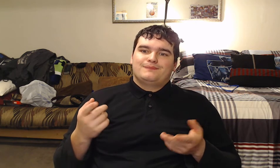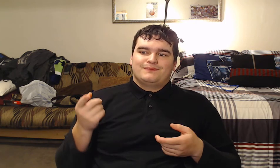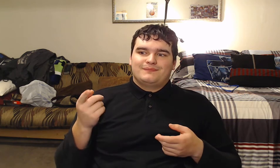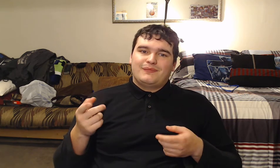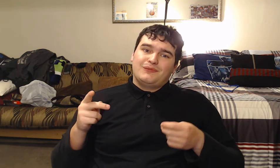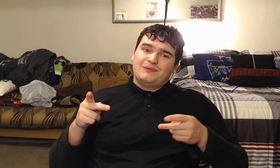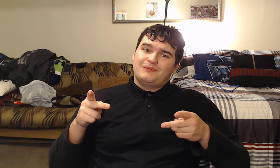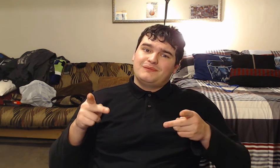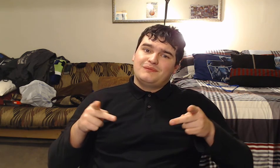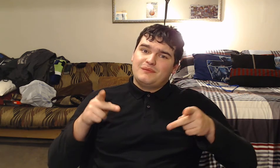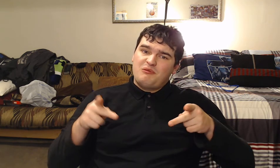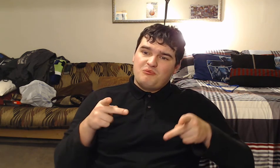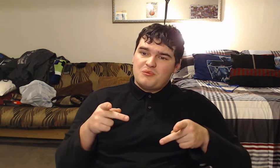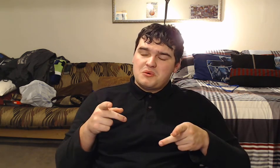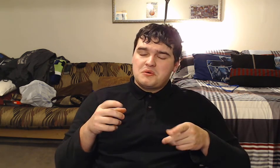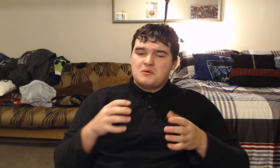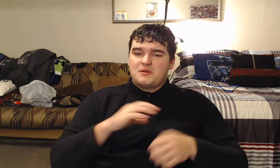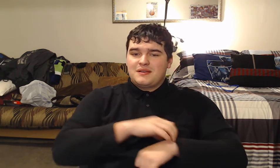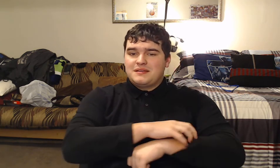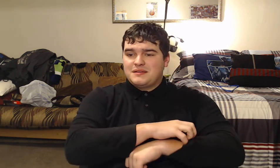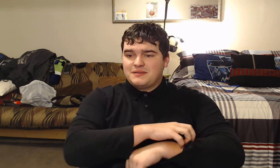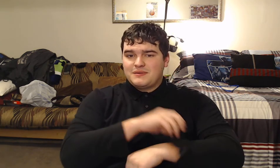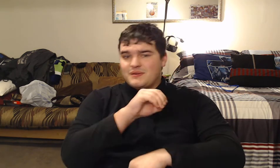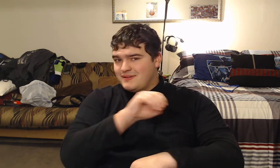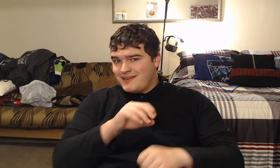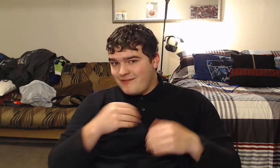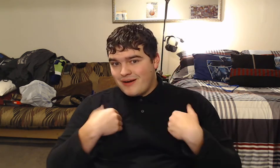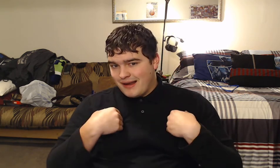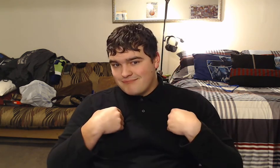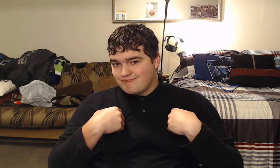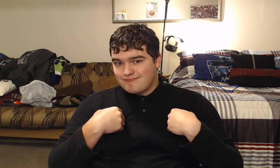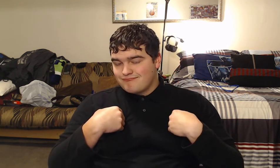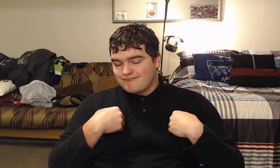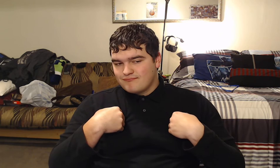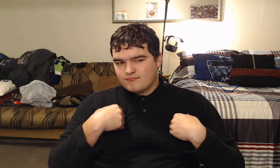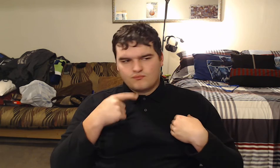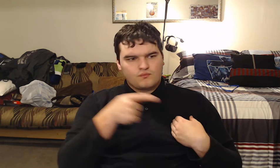The quack told them they had cancer and they believed it.